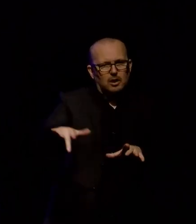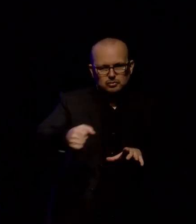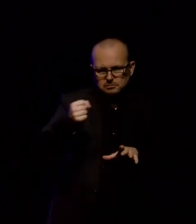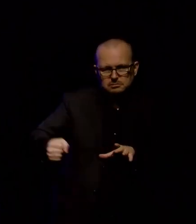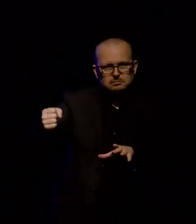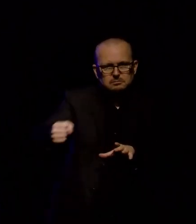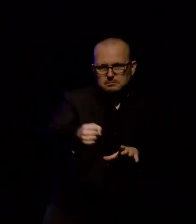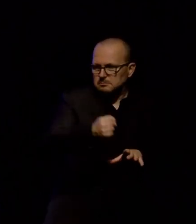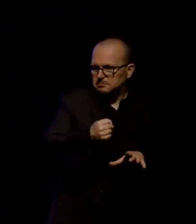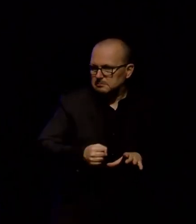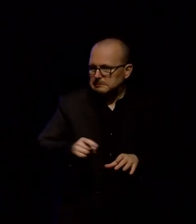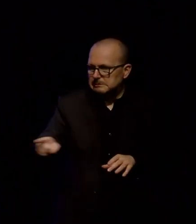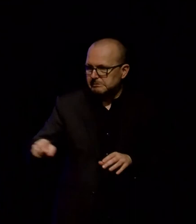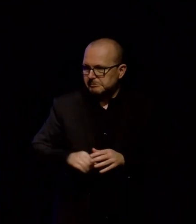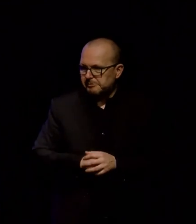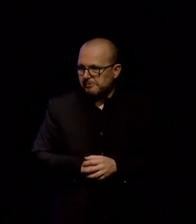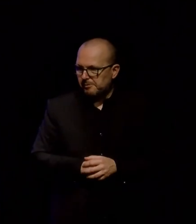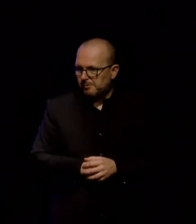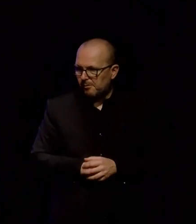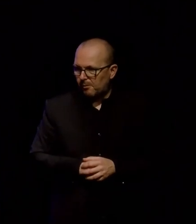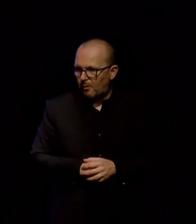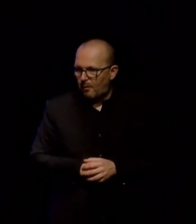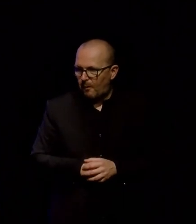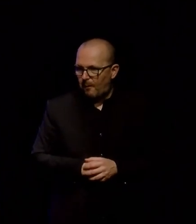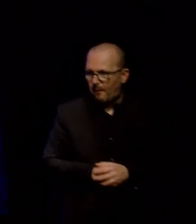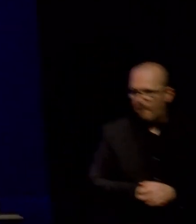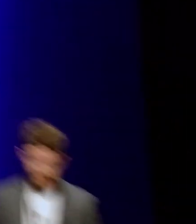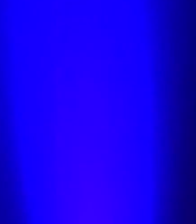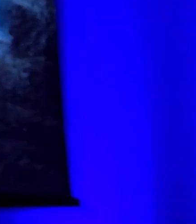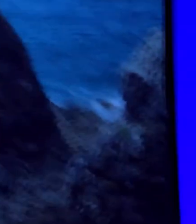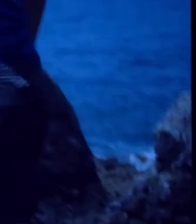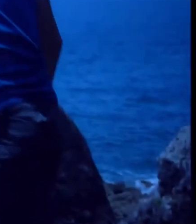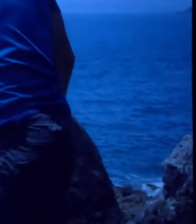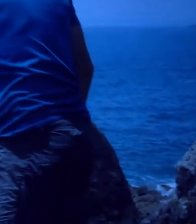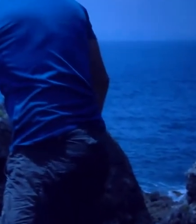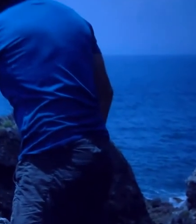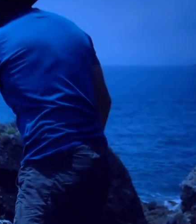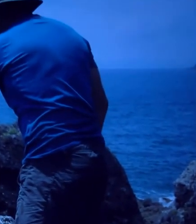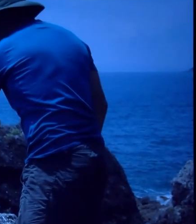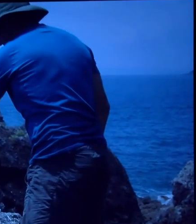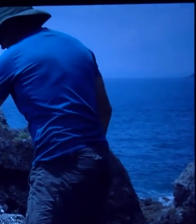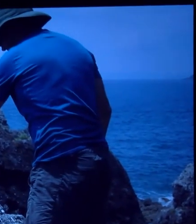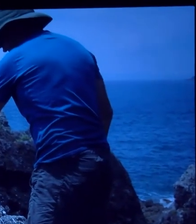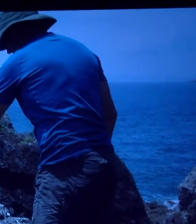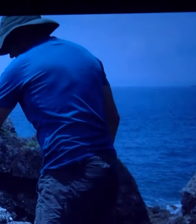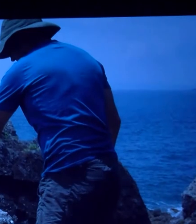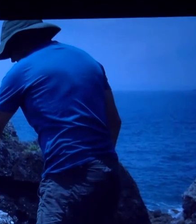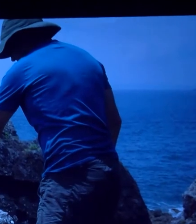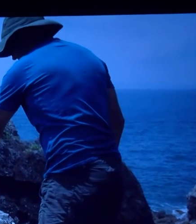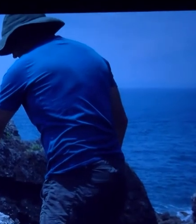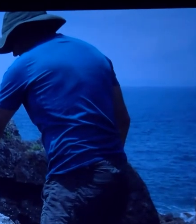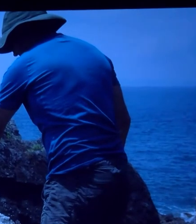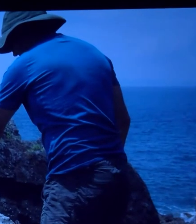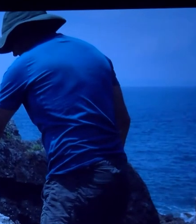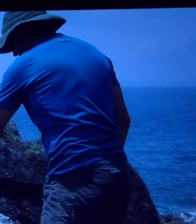And this, this just isn't any old poo. As you can see, it's carefully applied poo. I call this